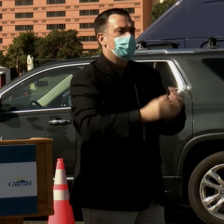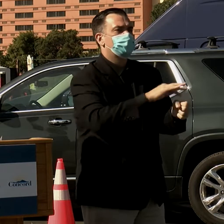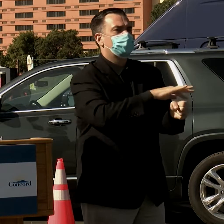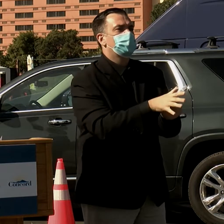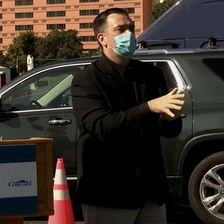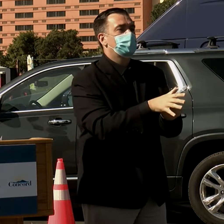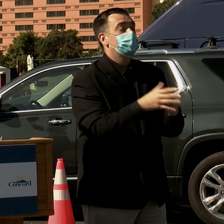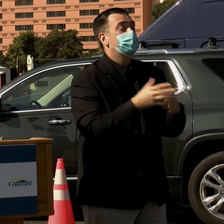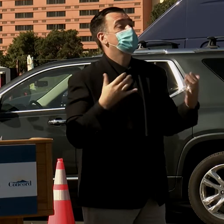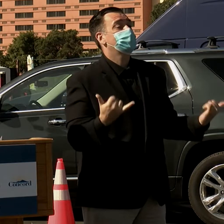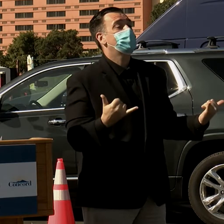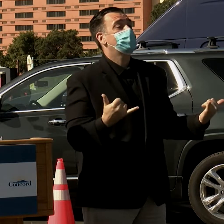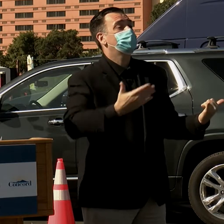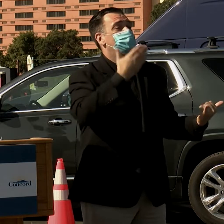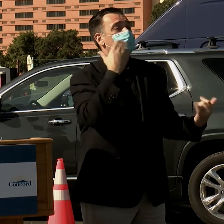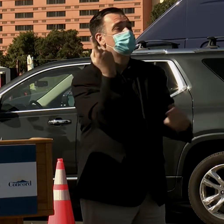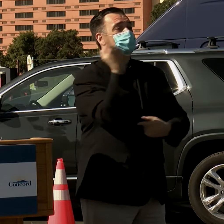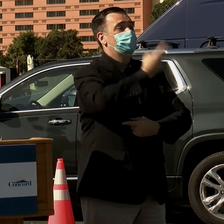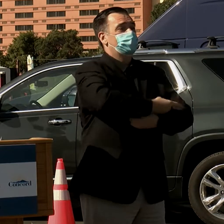is a good day.